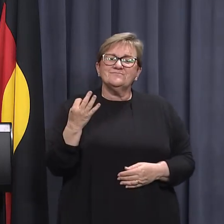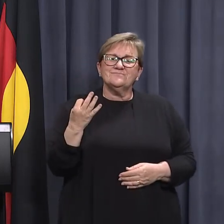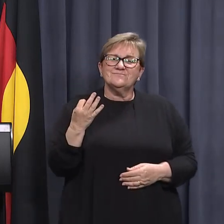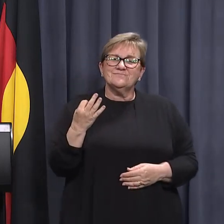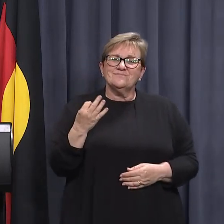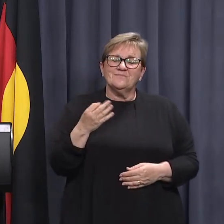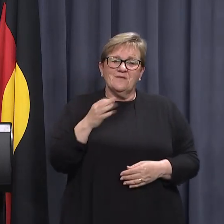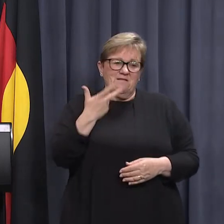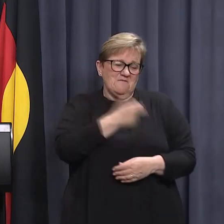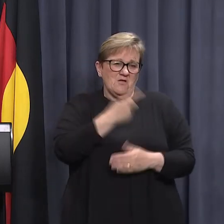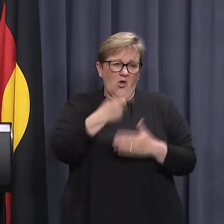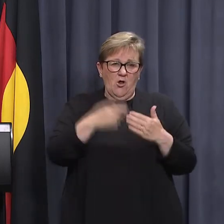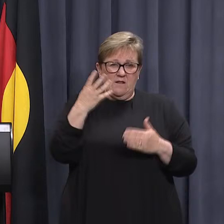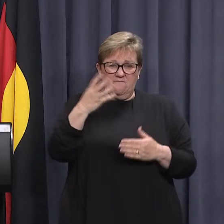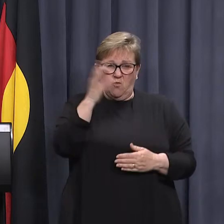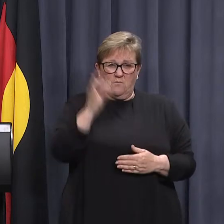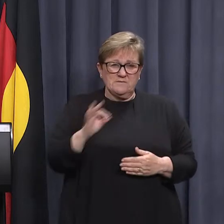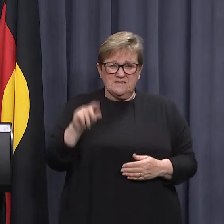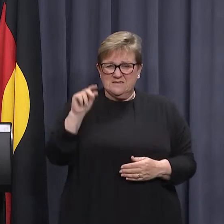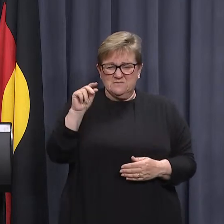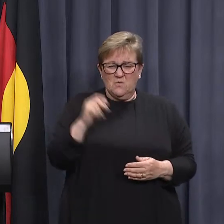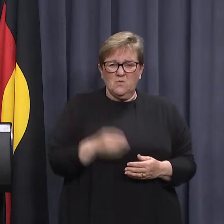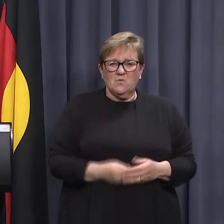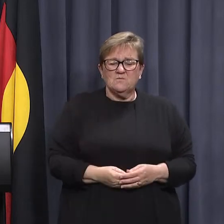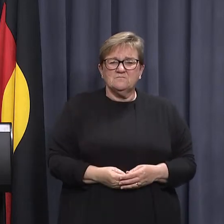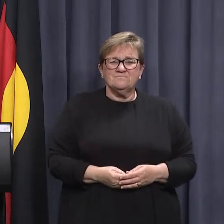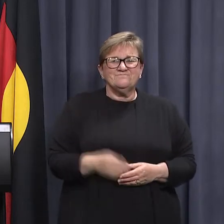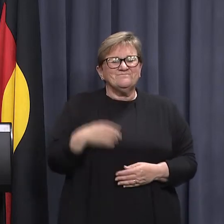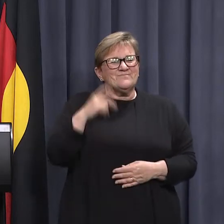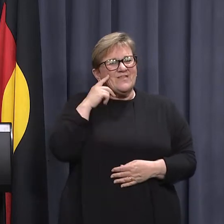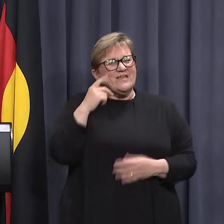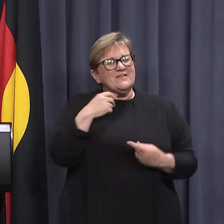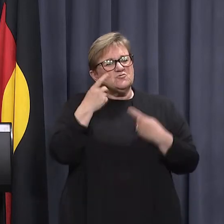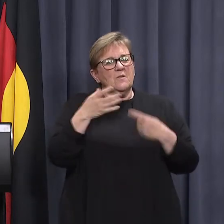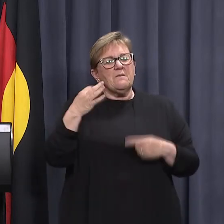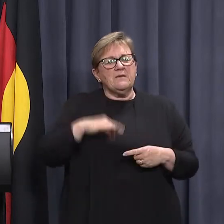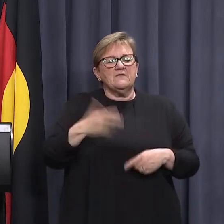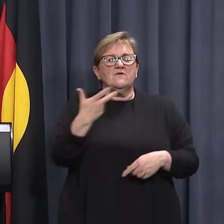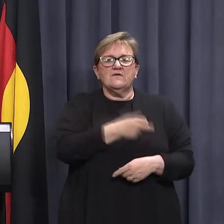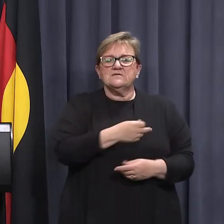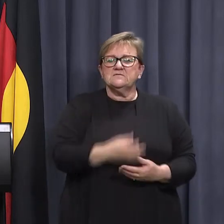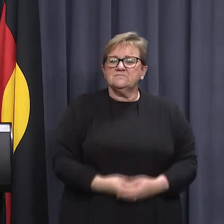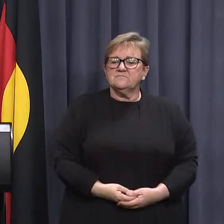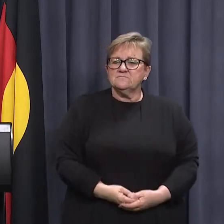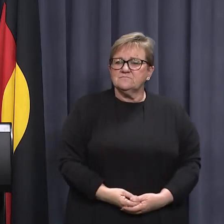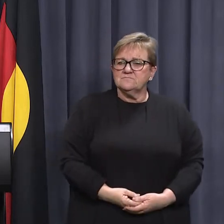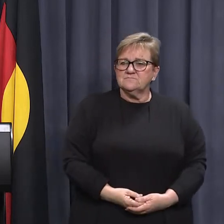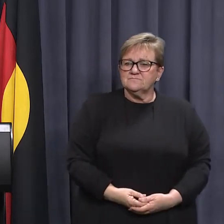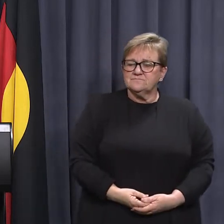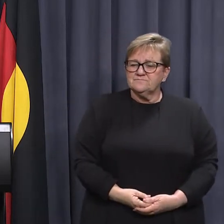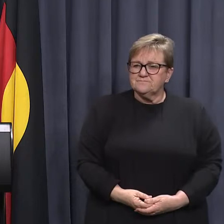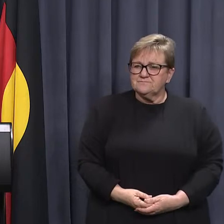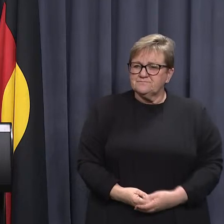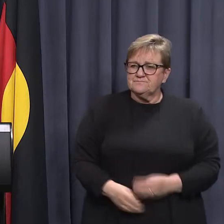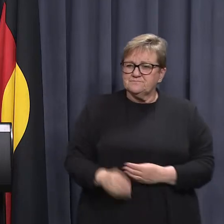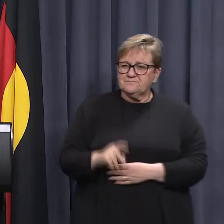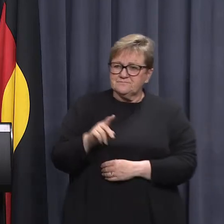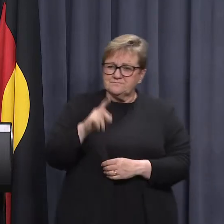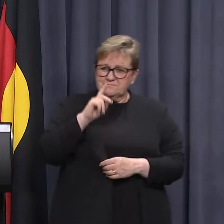unvaccinated are only about 4% of the population. So I think that points out the benefit of vaccination. Do you have any update on the